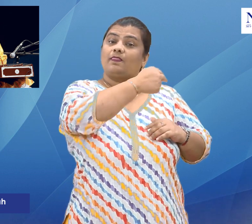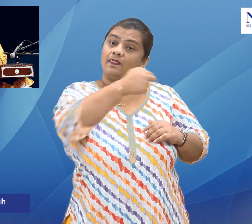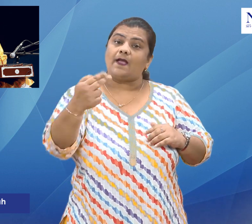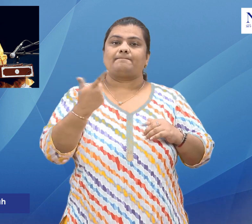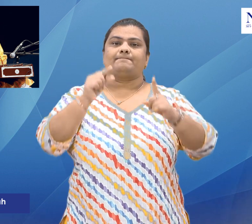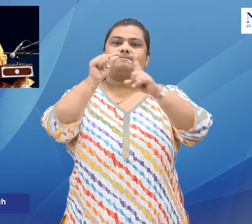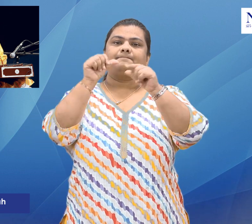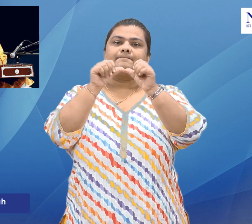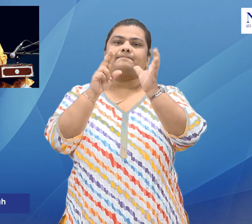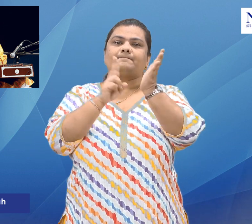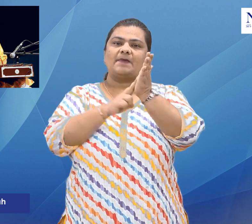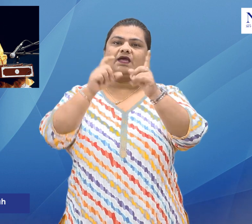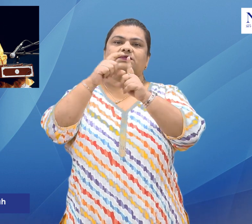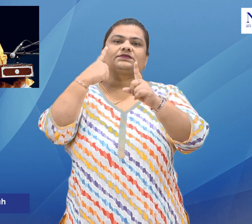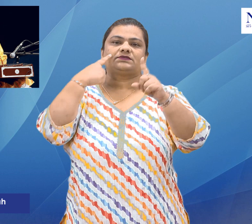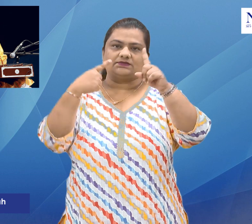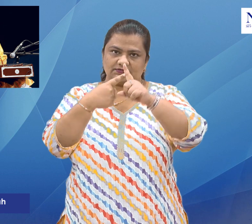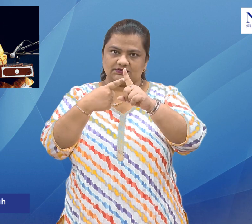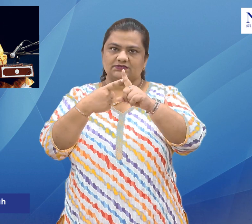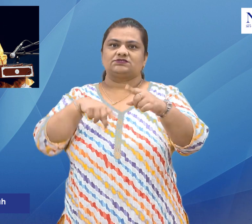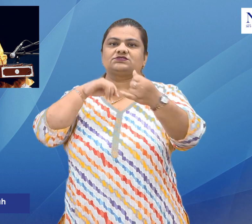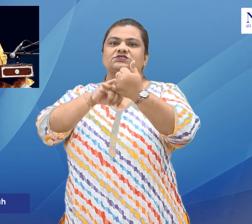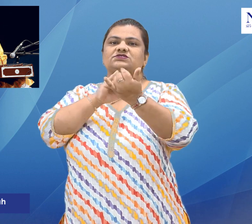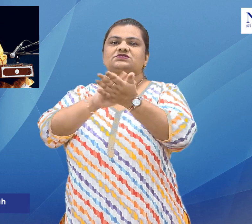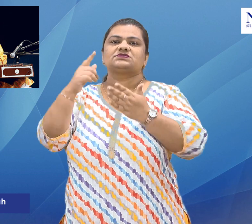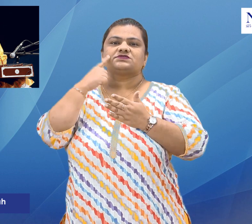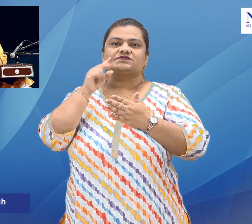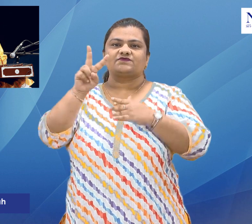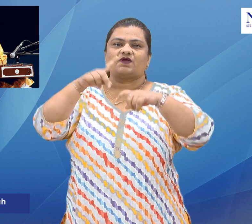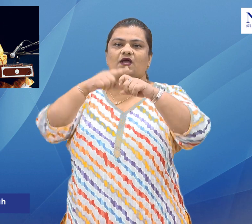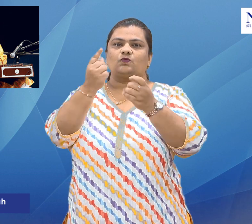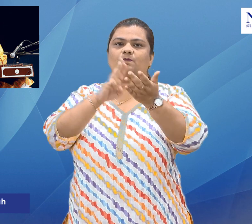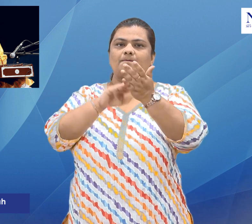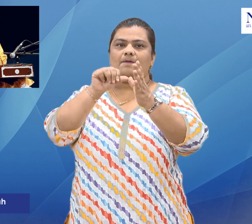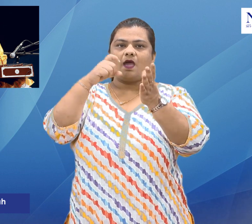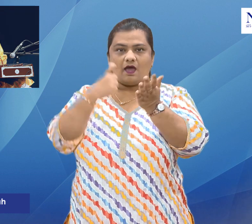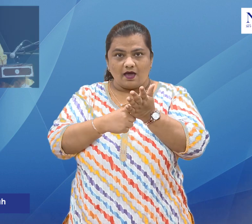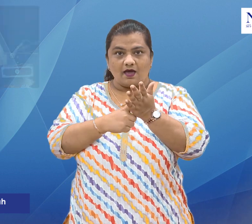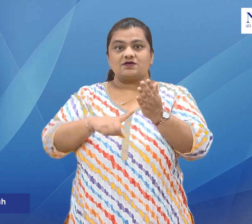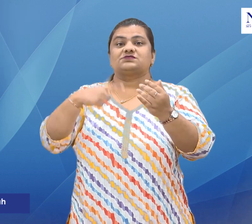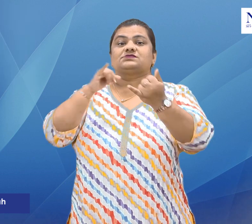and celebrities from different fields paid their respect to the legend. He was